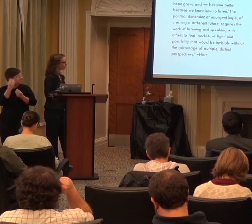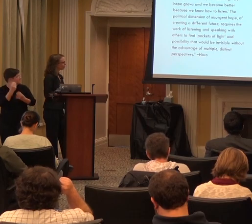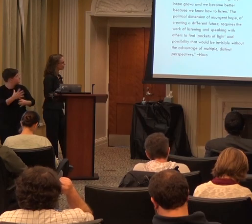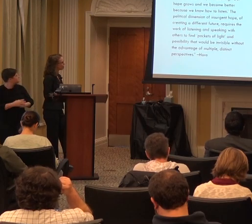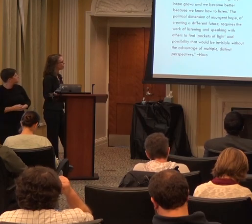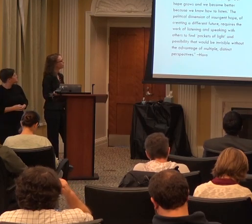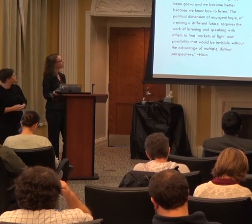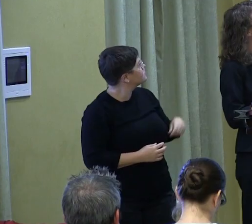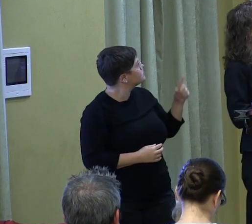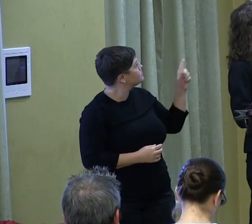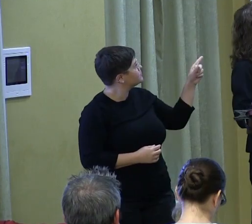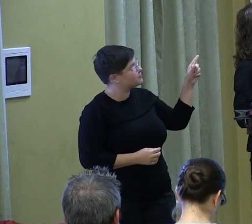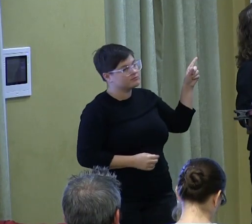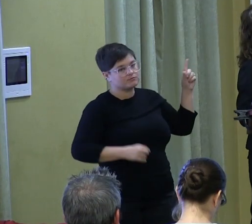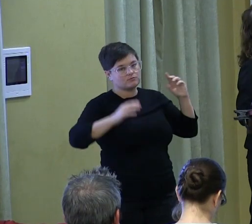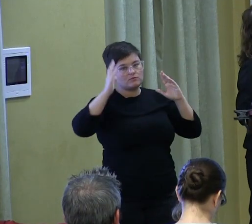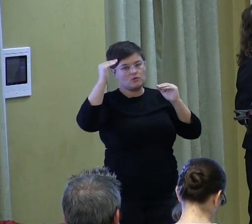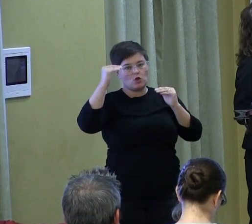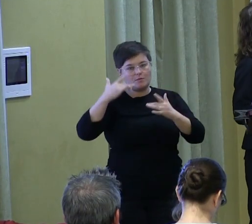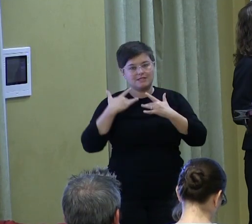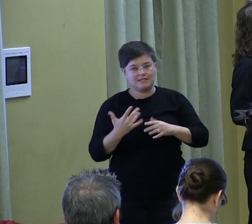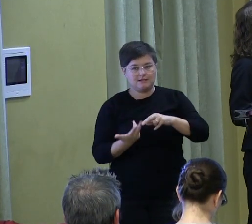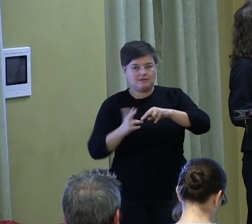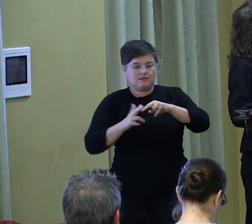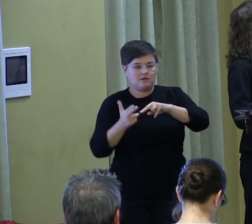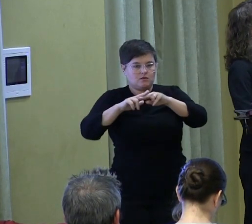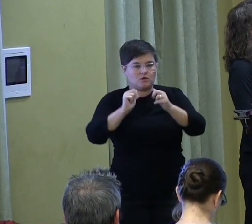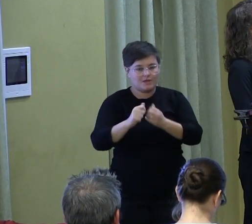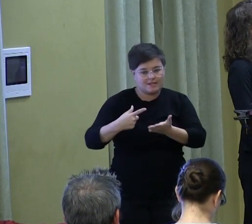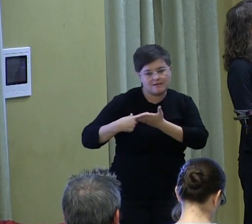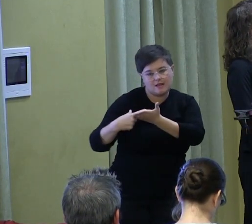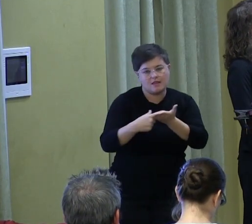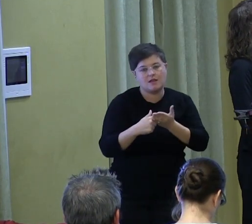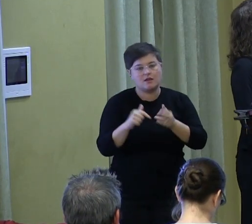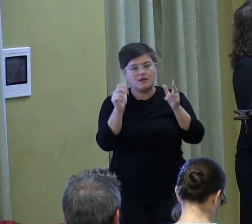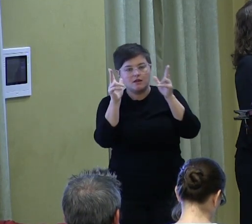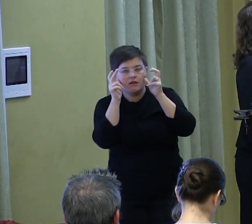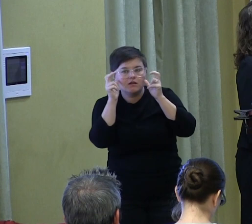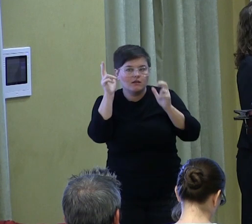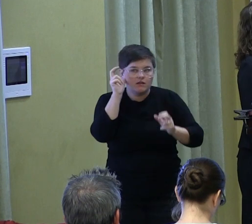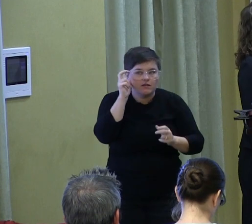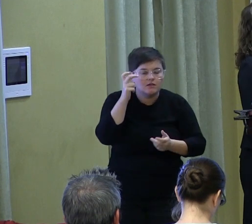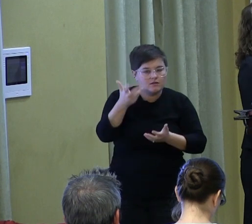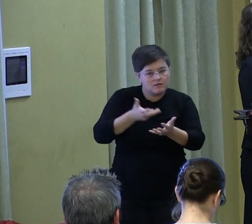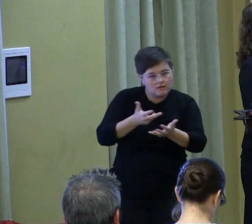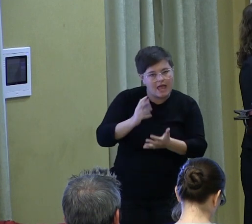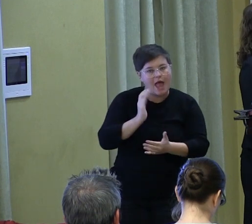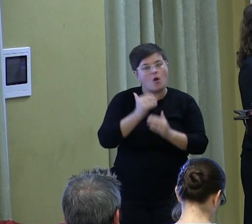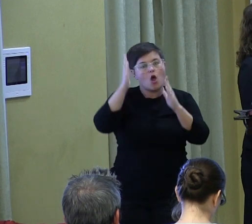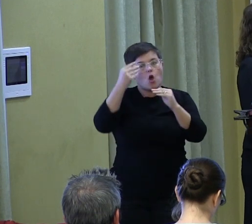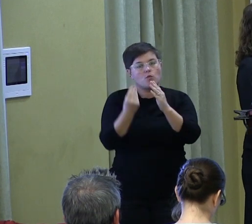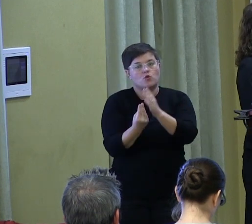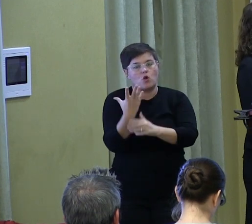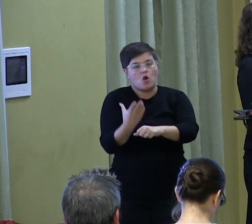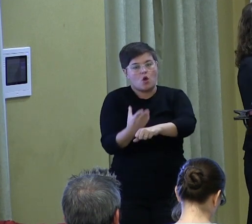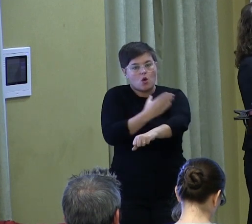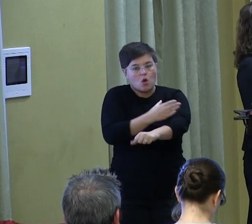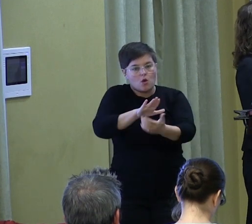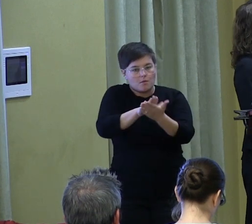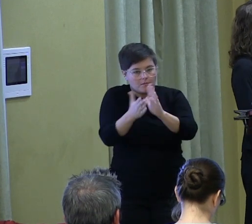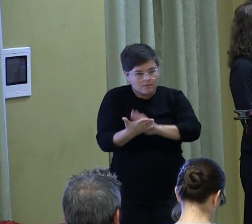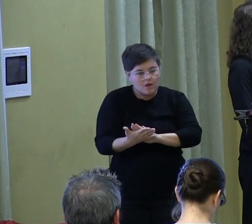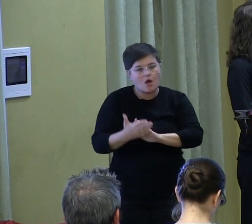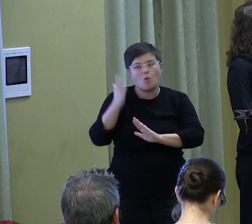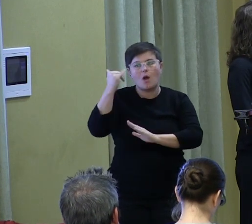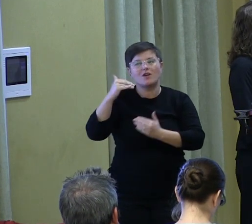you. She says, is tended and increased in dialogue and receptive listening. Our hope grows and we become better because we